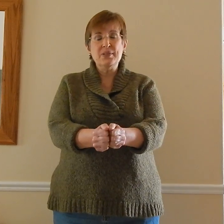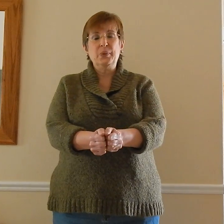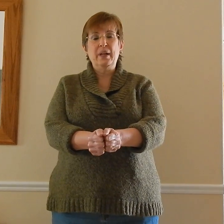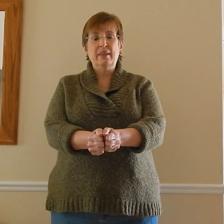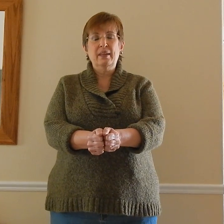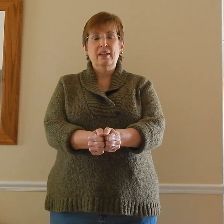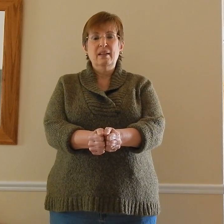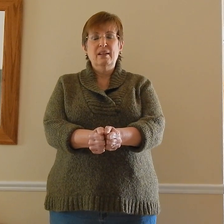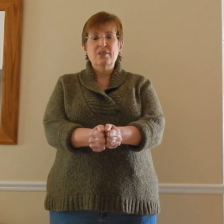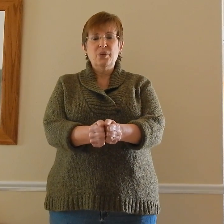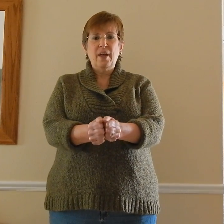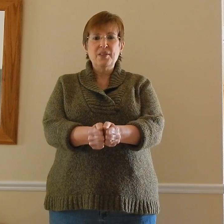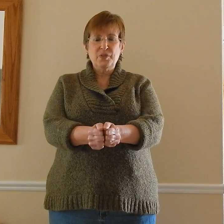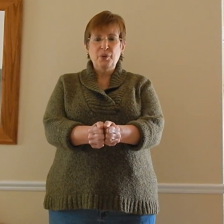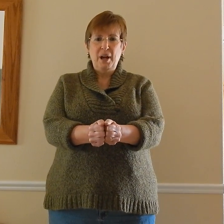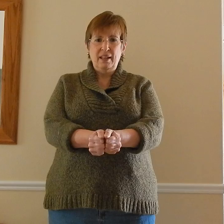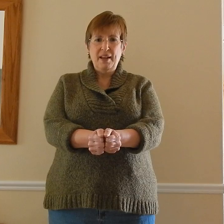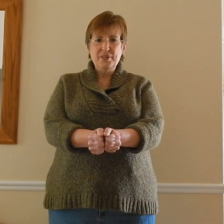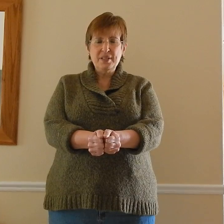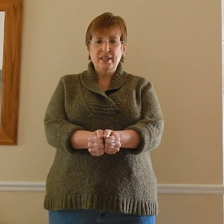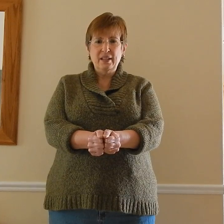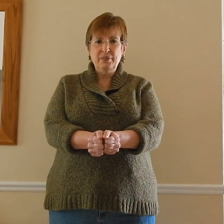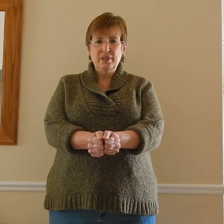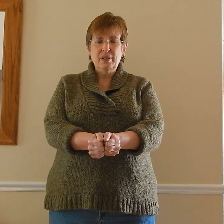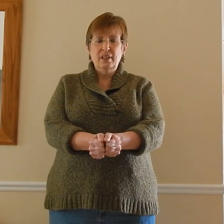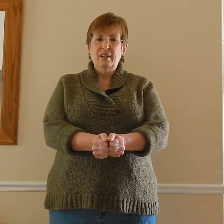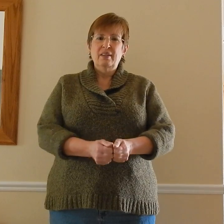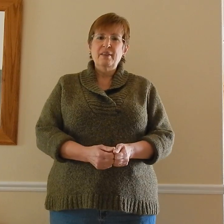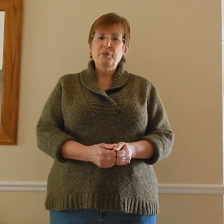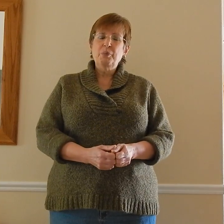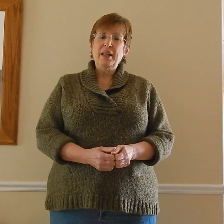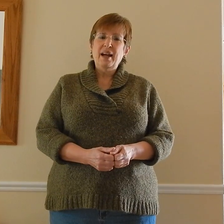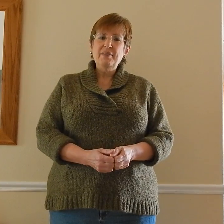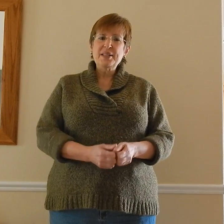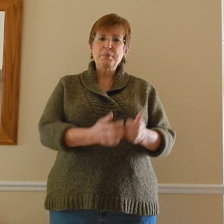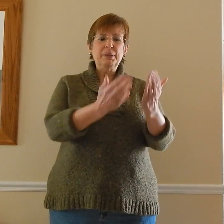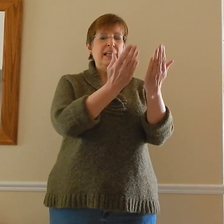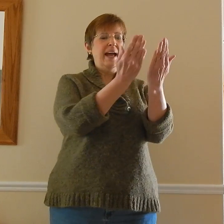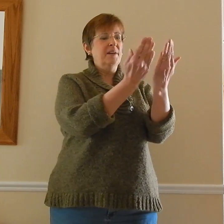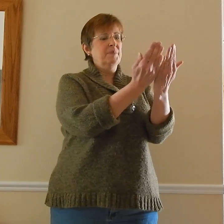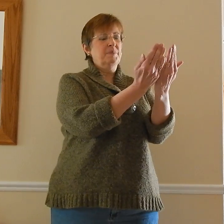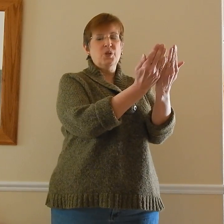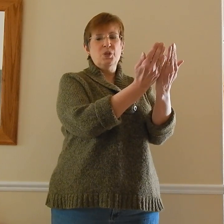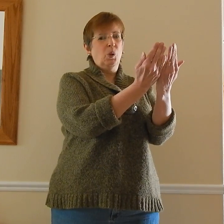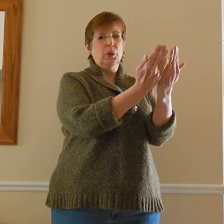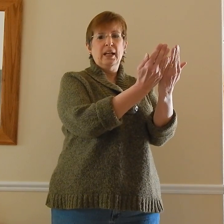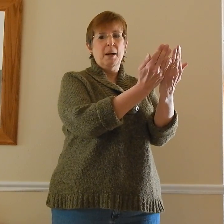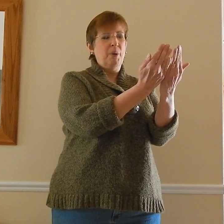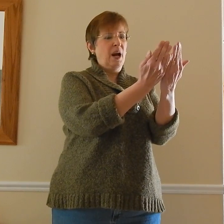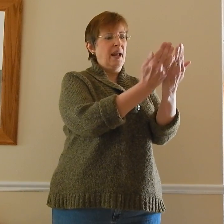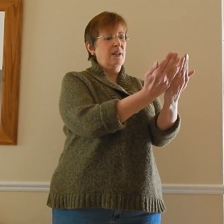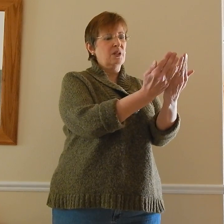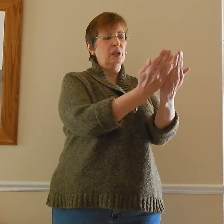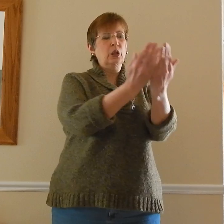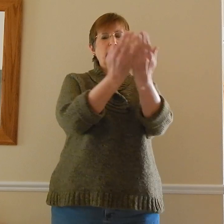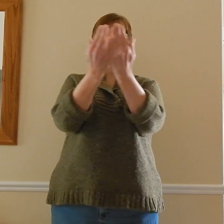with. So that's for my life as a gift. Then for my life as a plan, just holding up our hands and looking